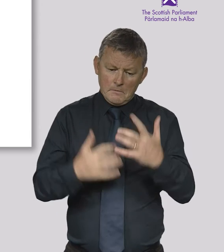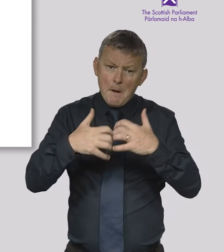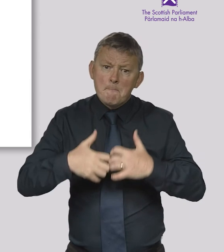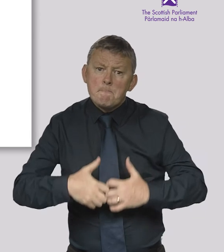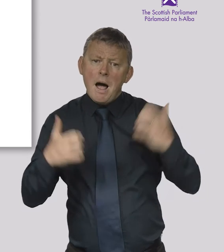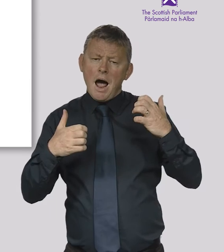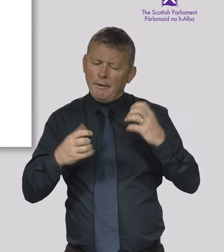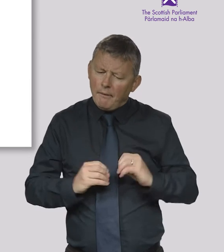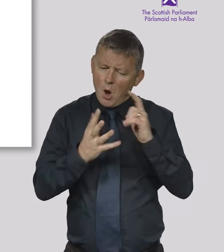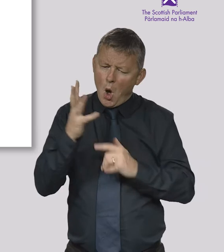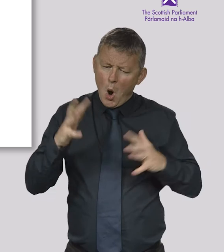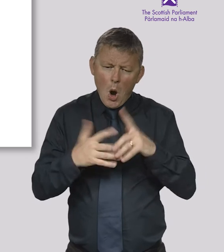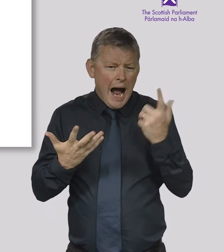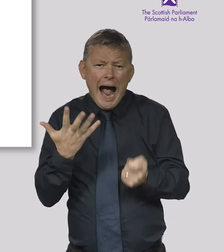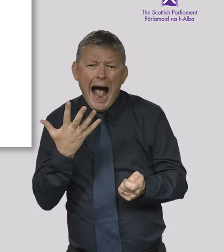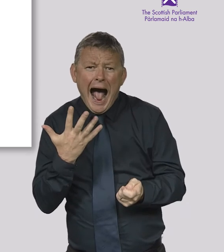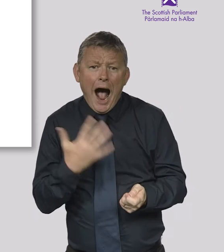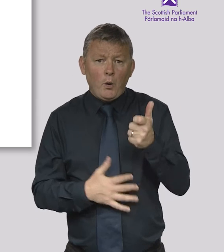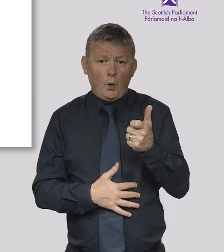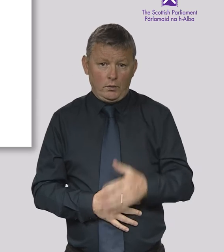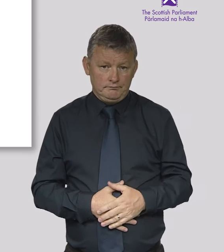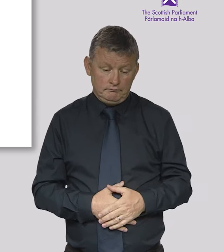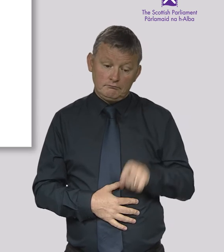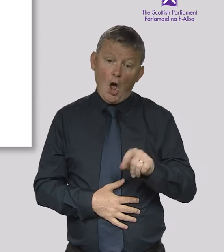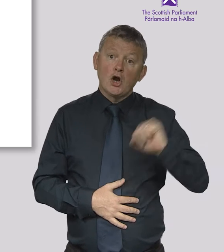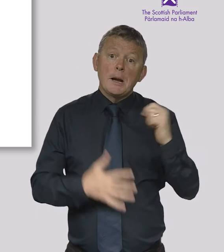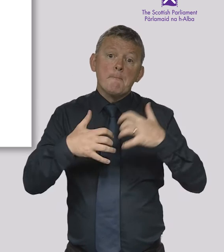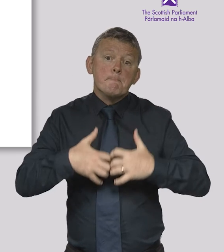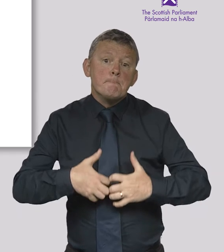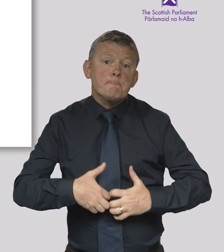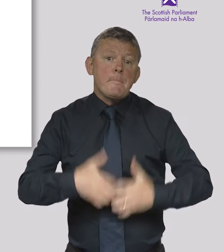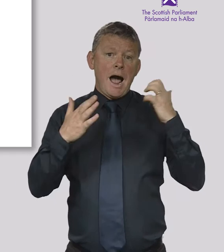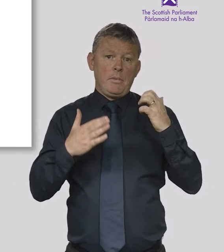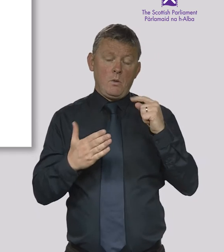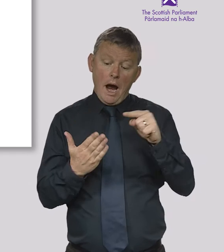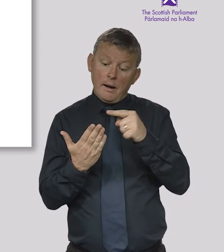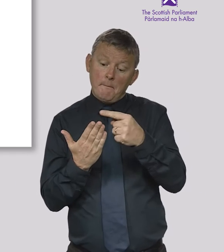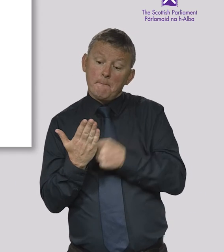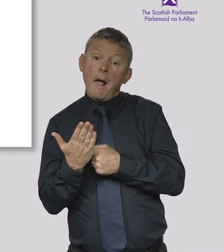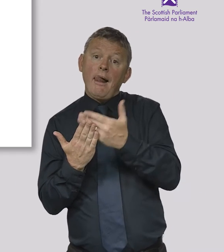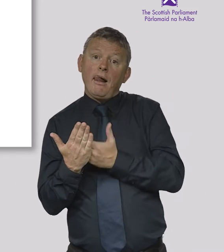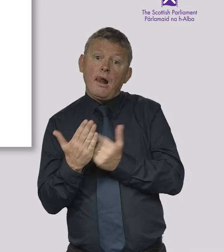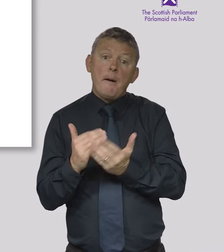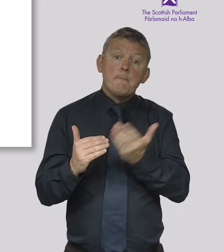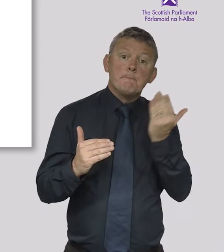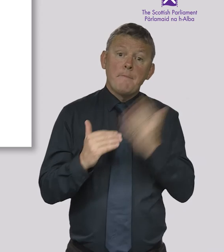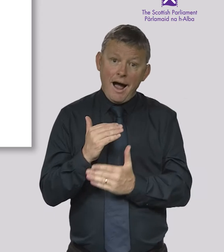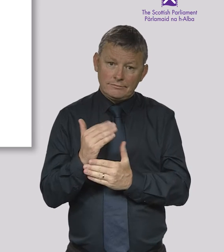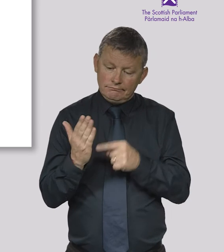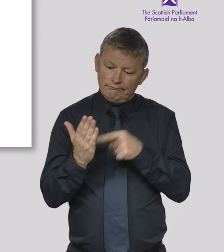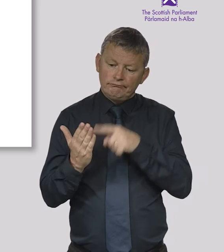How does the Parliament make laws? The Scottish Parliament makes laws by passing bills.